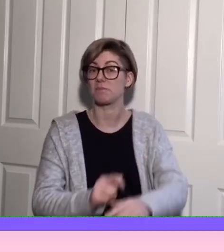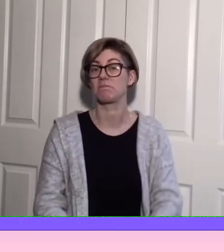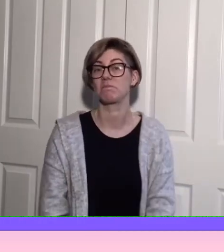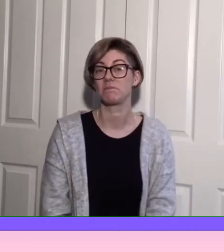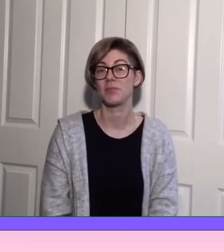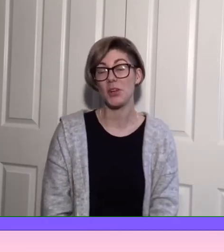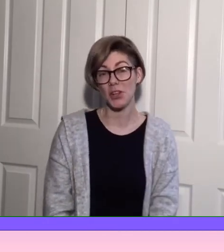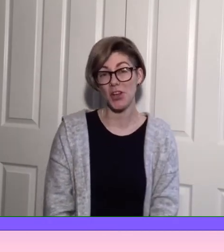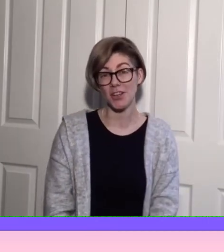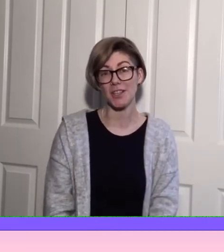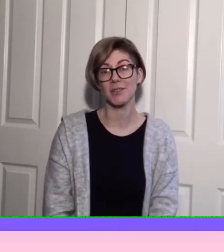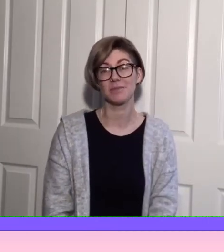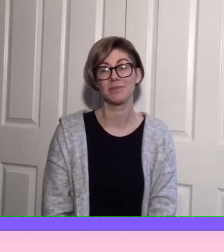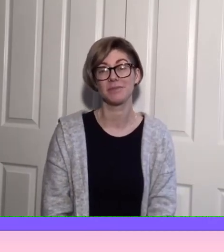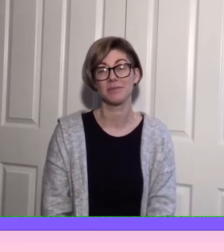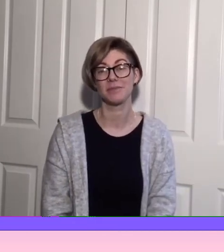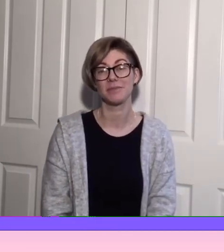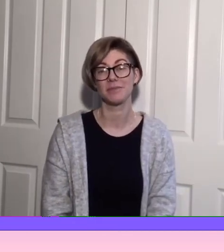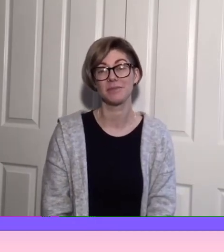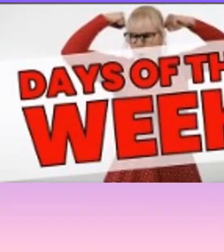week good luck